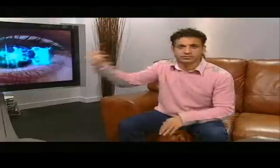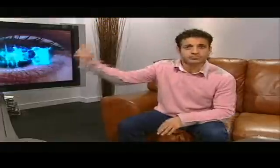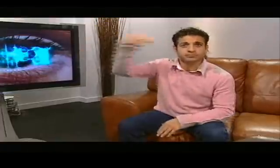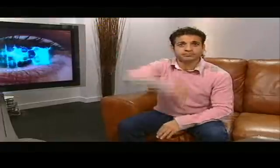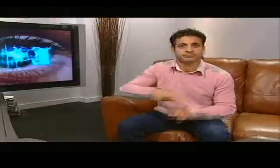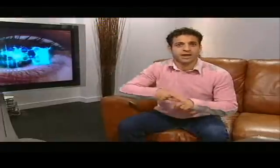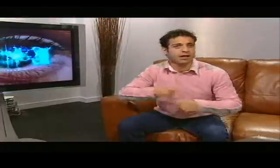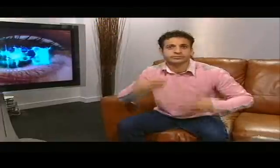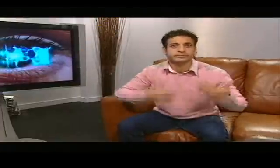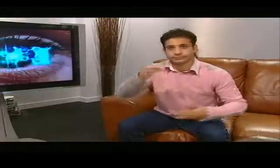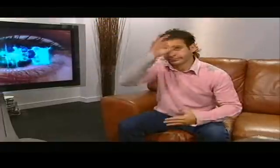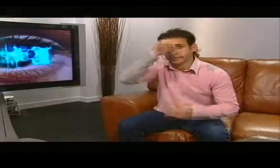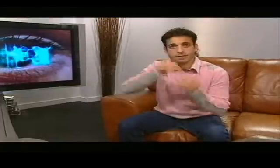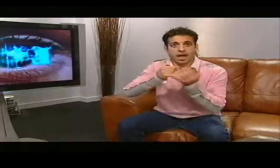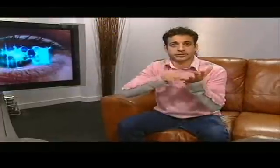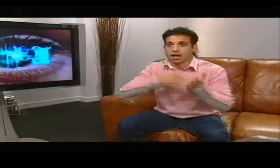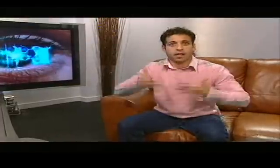Philippines with no knowledge of BSL.